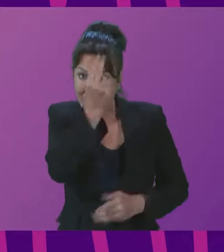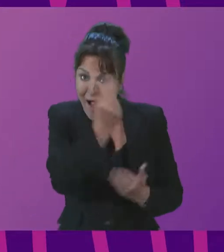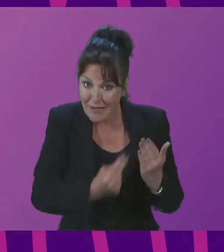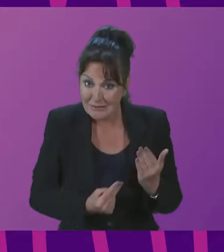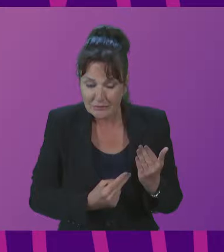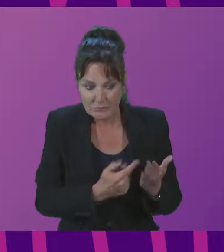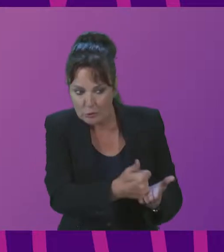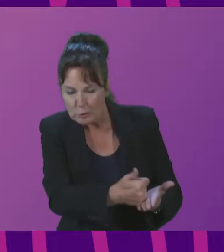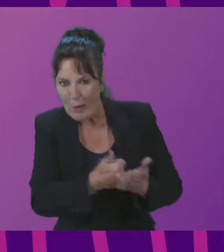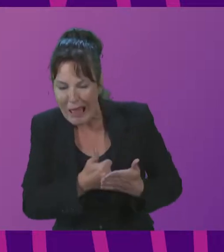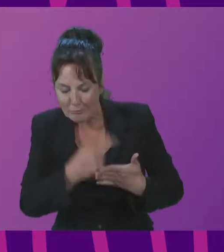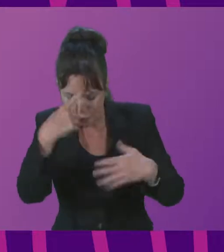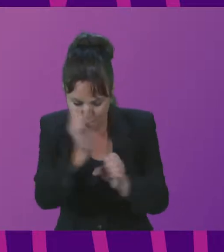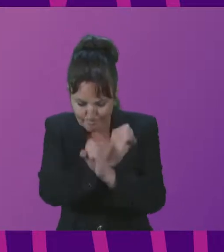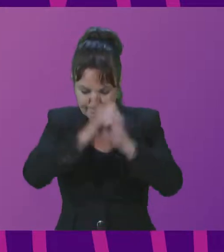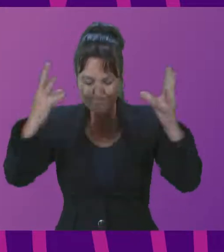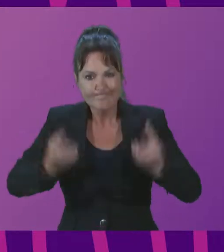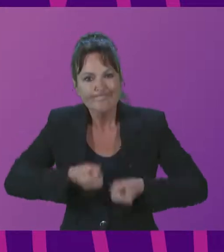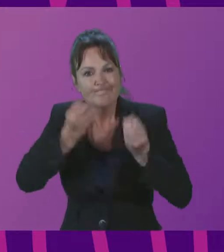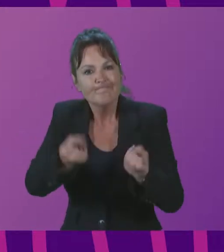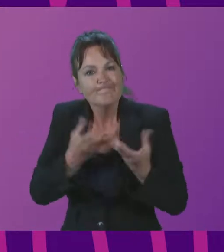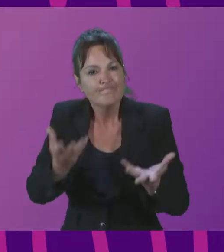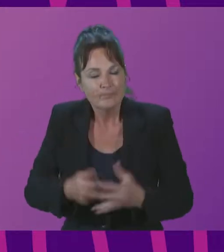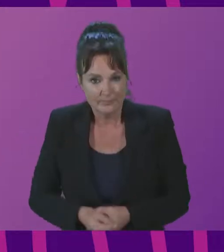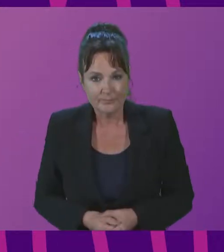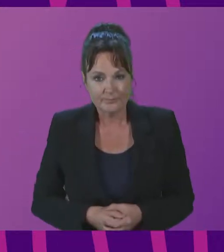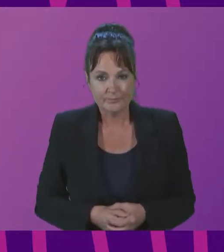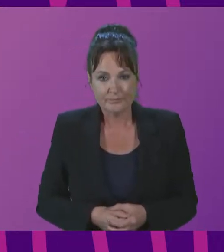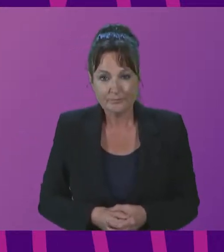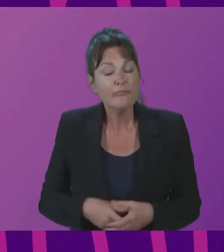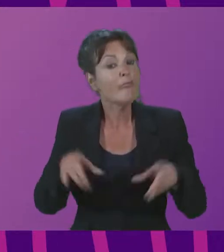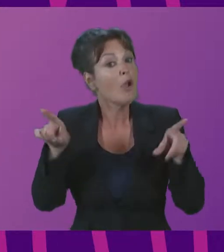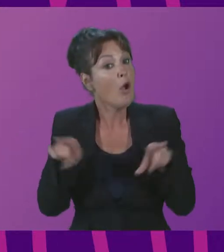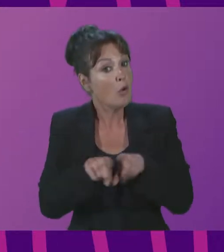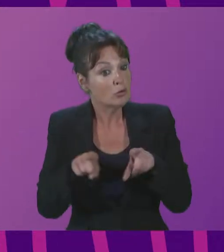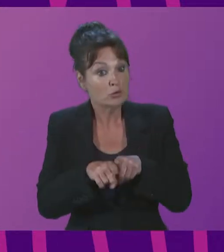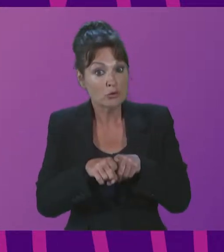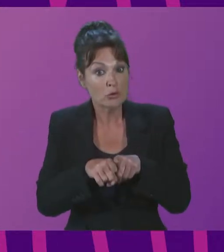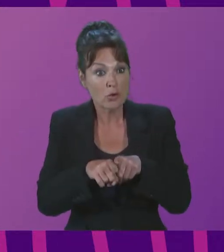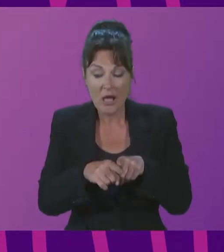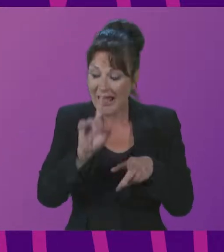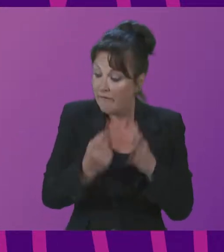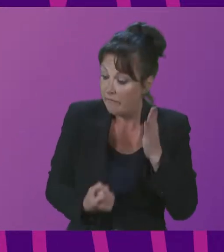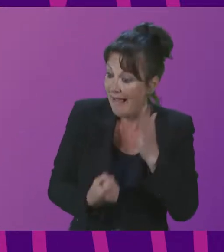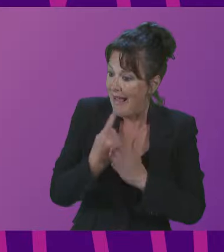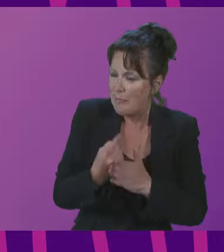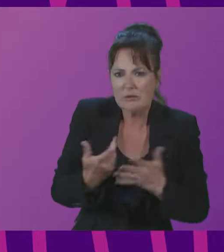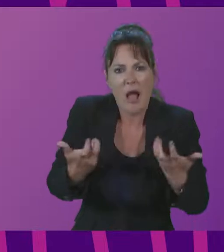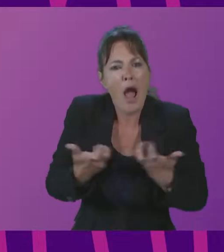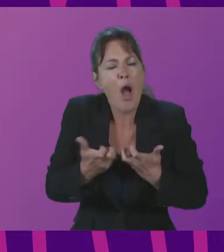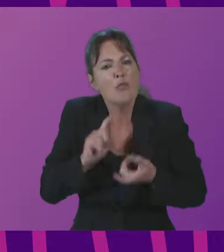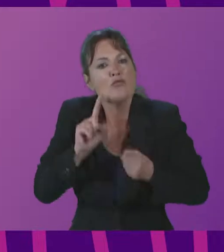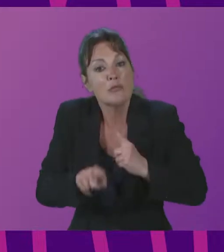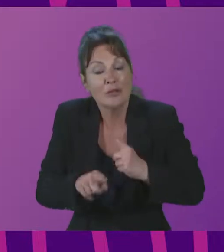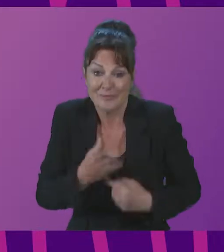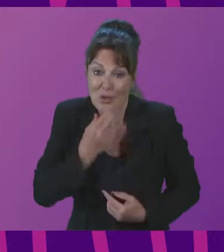challenge that emerged was climate change. How culture can help us respond to it and our responses be shaped and formed. And we're reminded